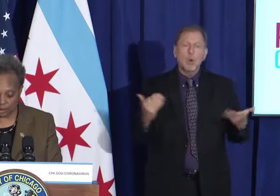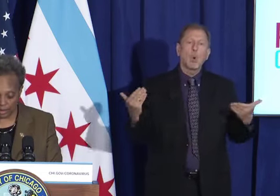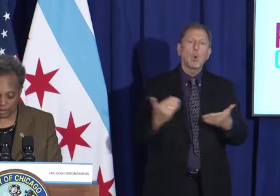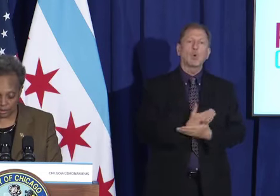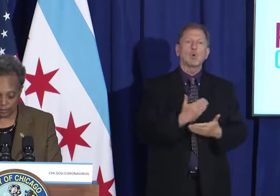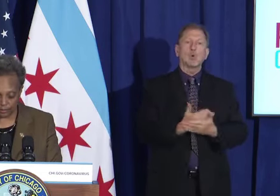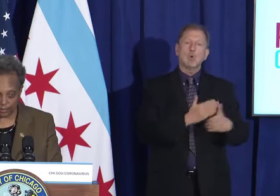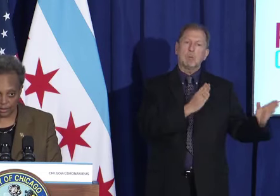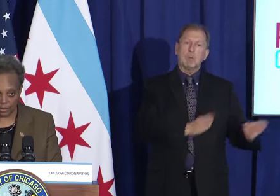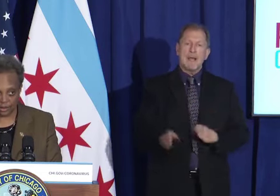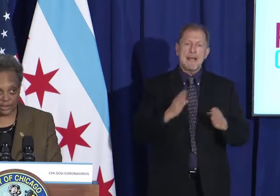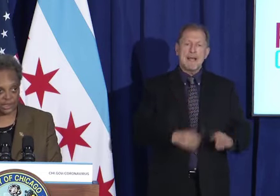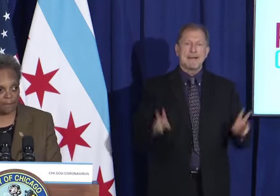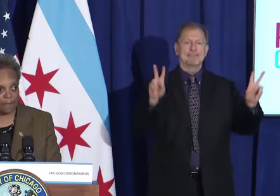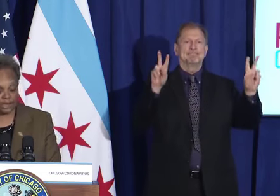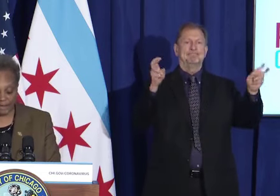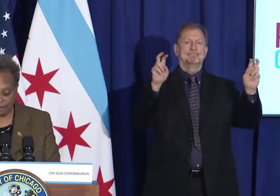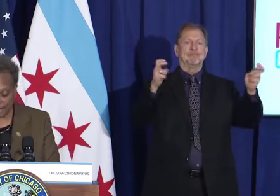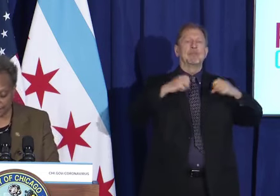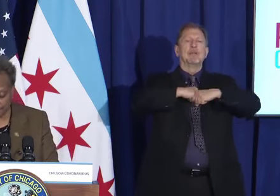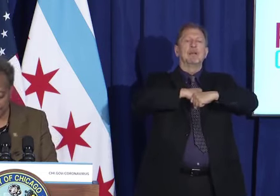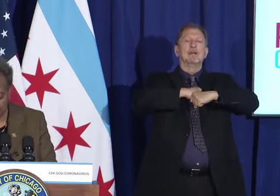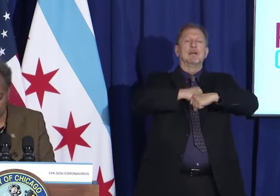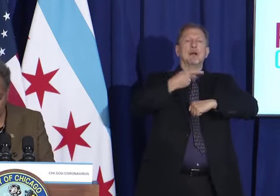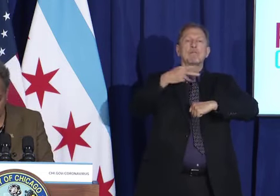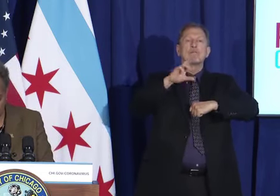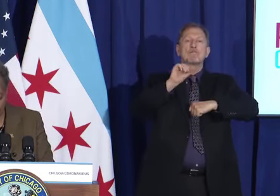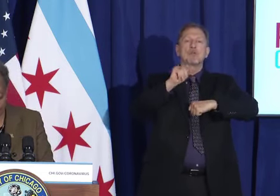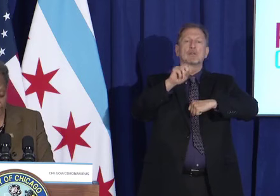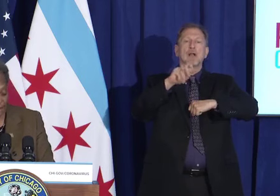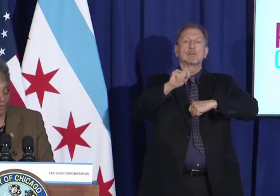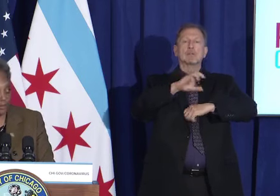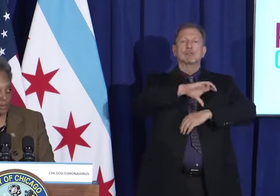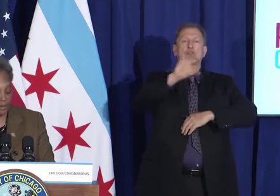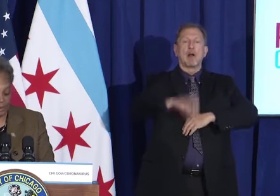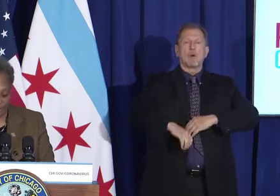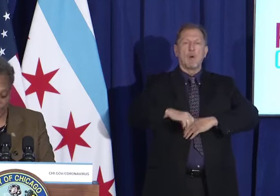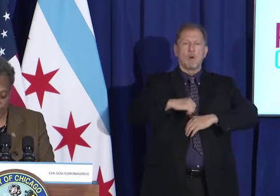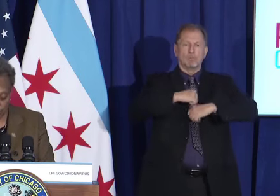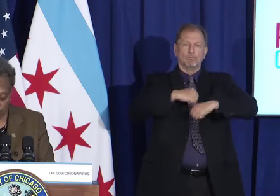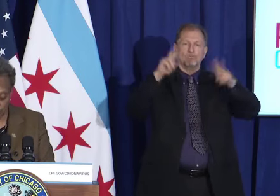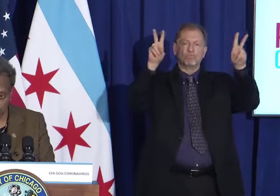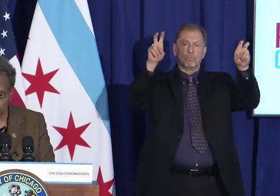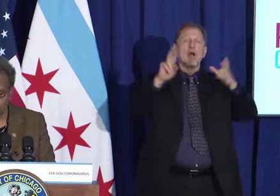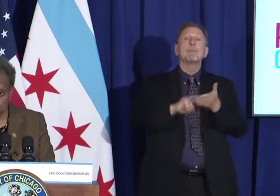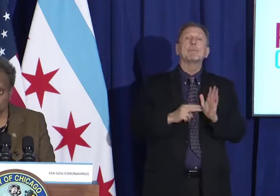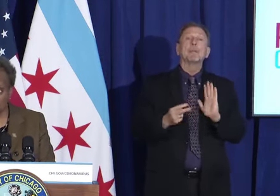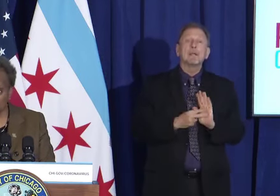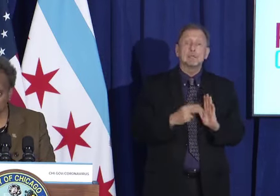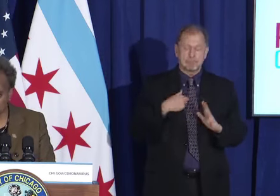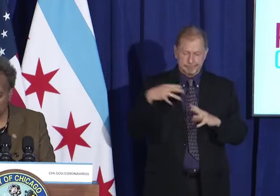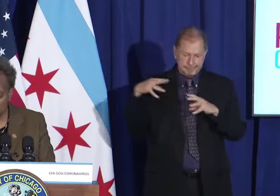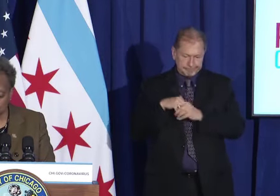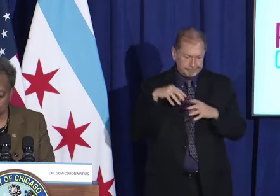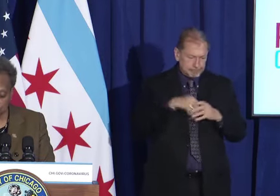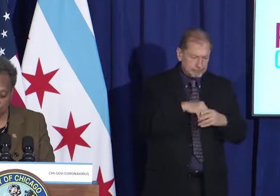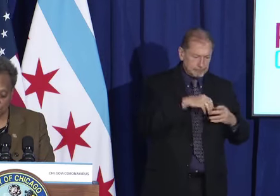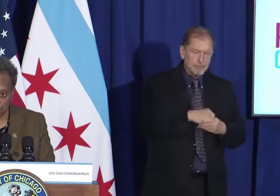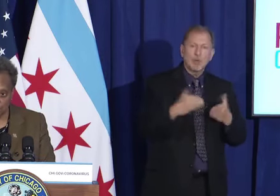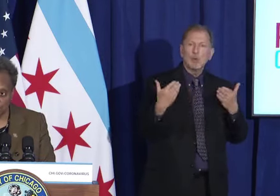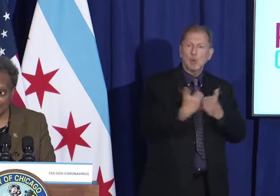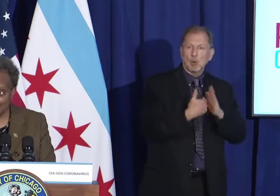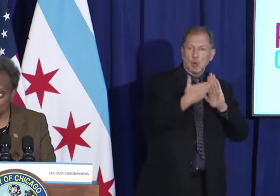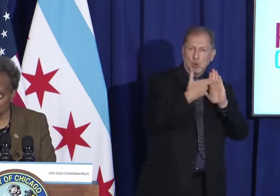strategy. Now, this is a multifaceted and comprehensive effort that includes new regulatory actions,